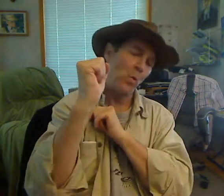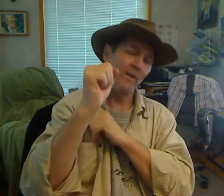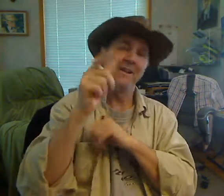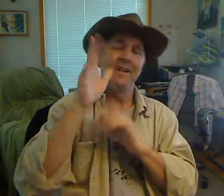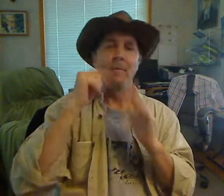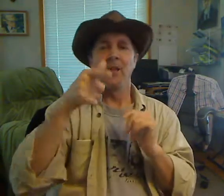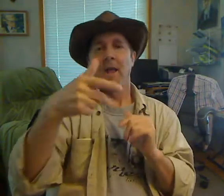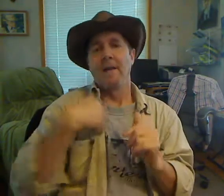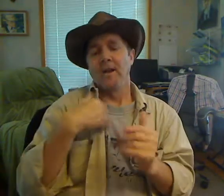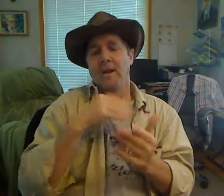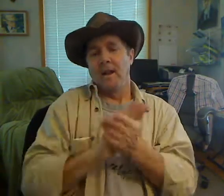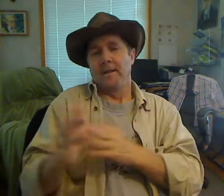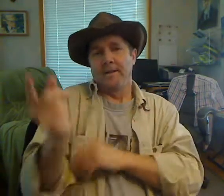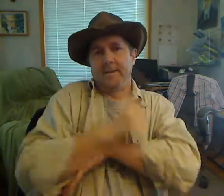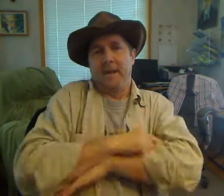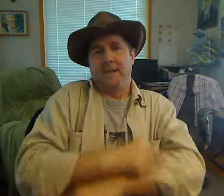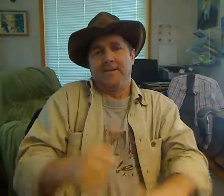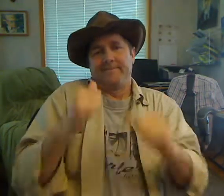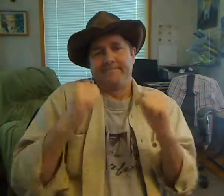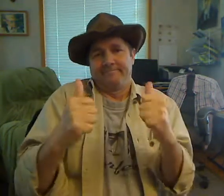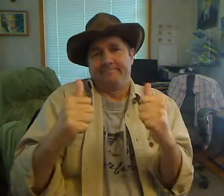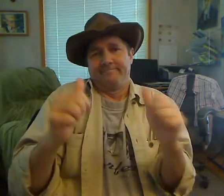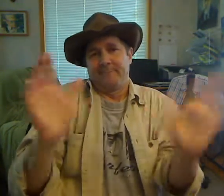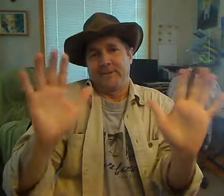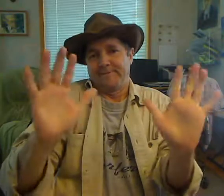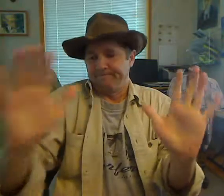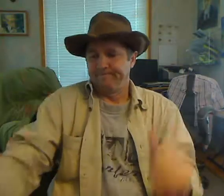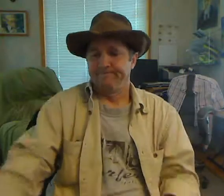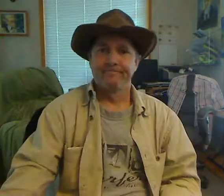the defendant an adequate opportunity to answer.